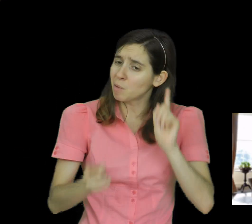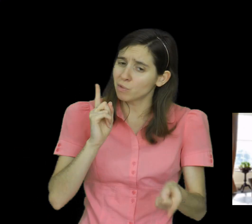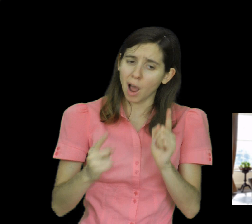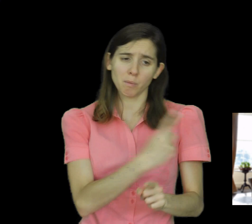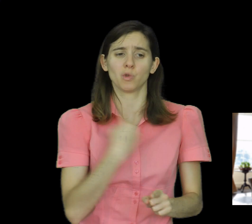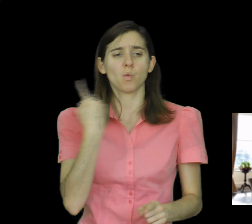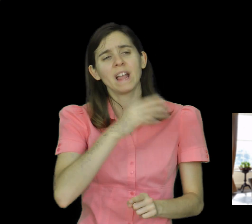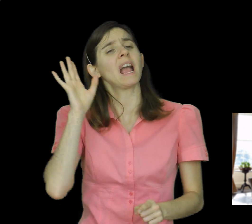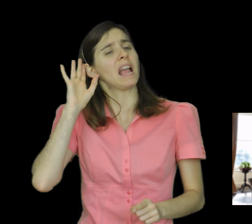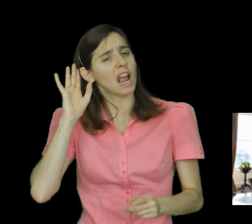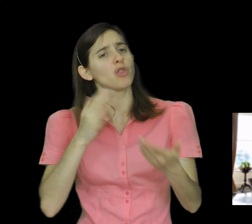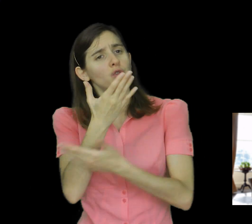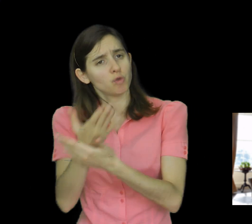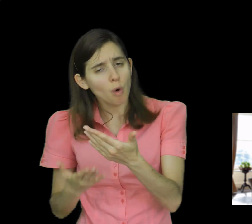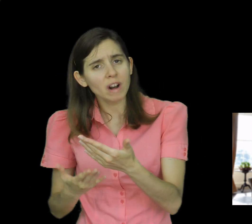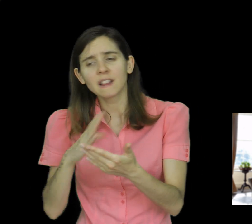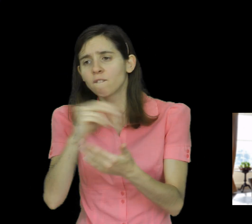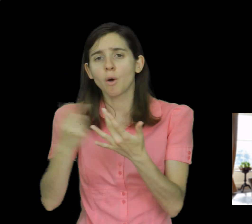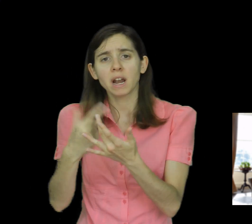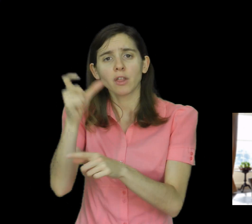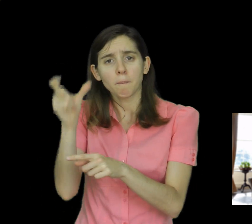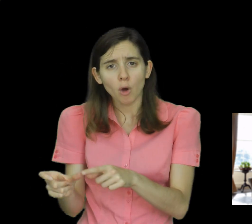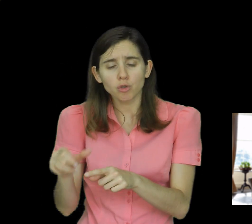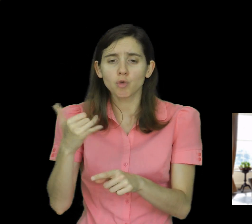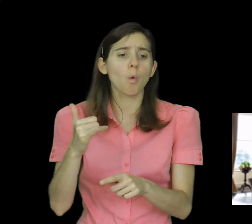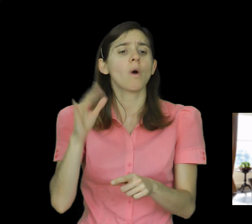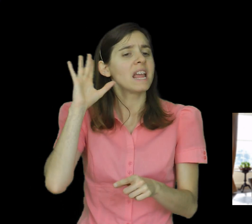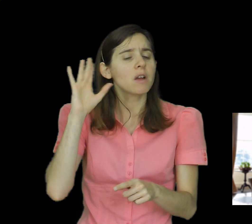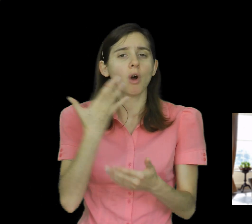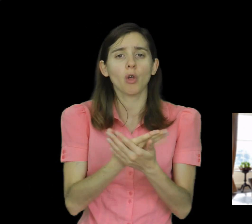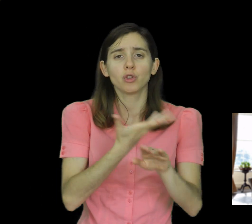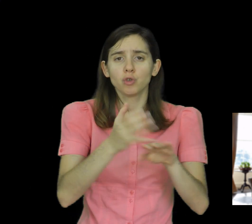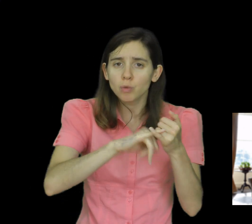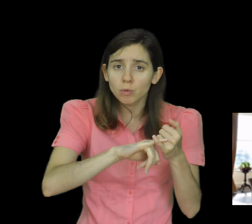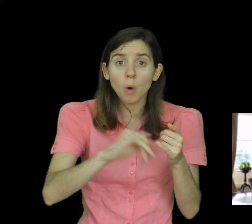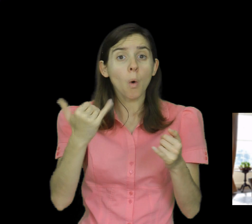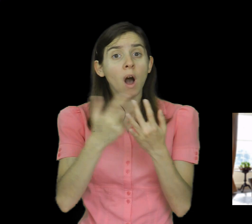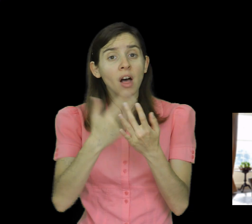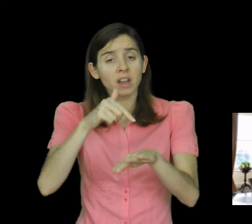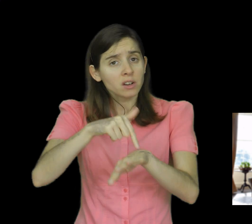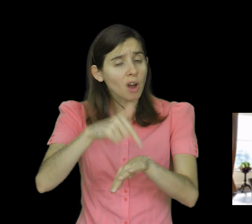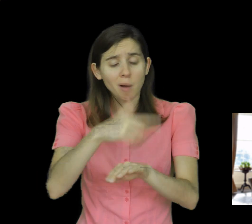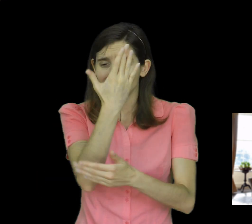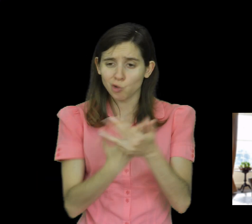we merely hear about them second hand or on the nightly news. And other times the story is our own.